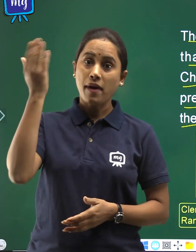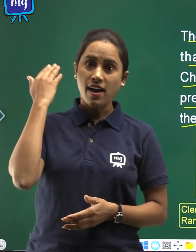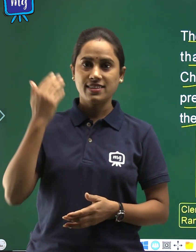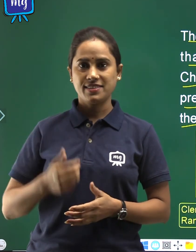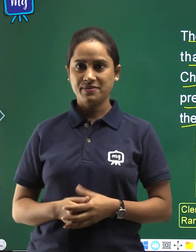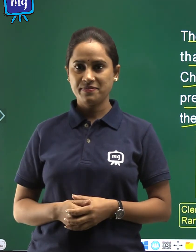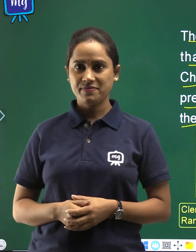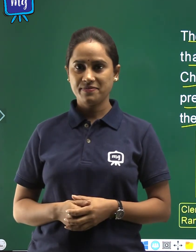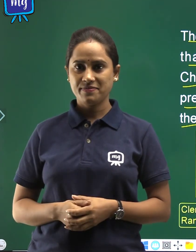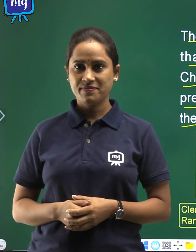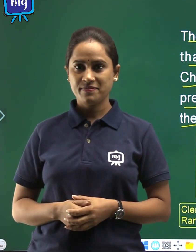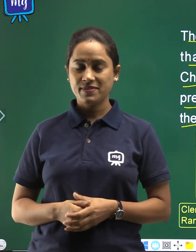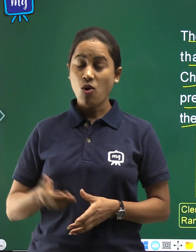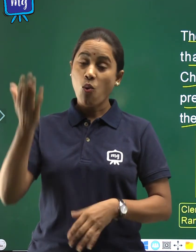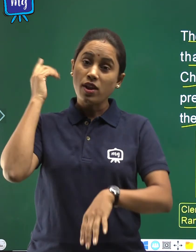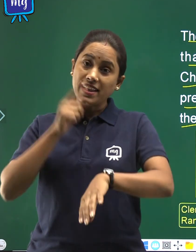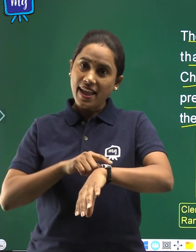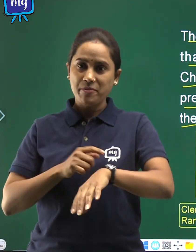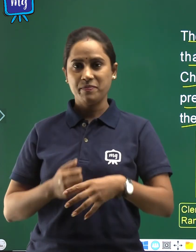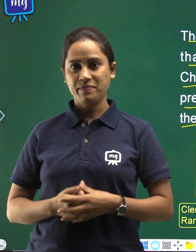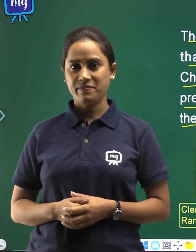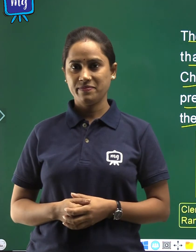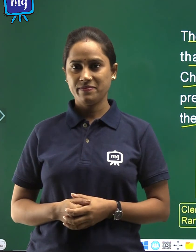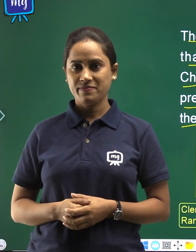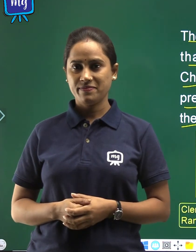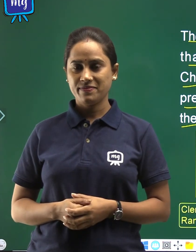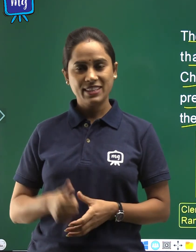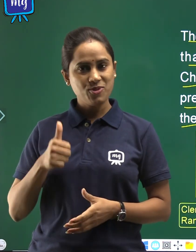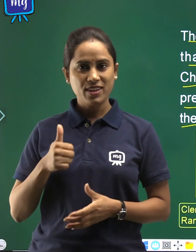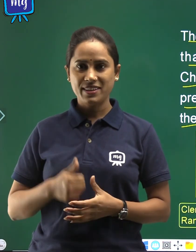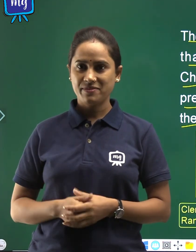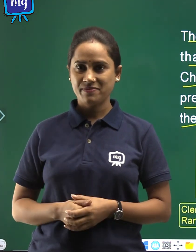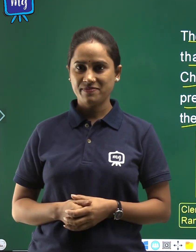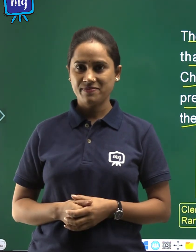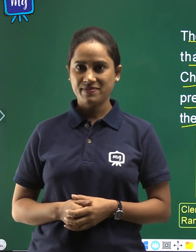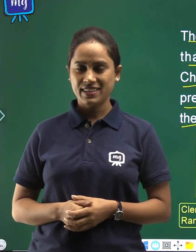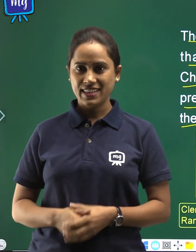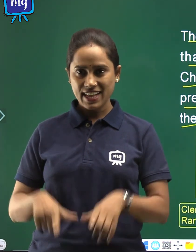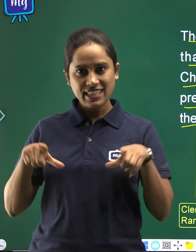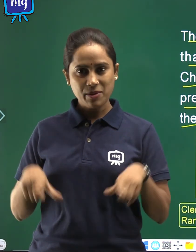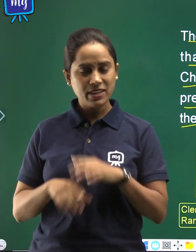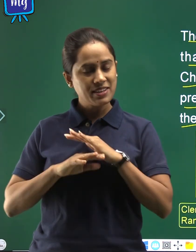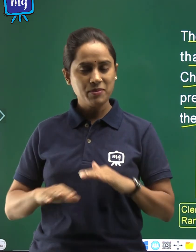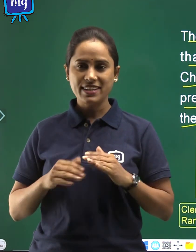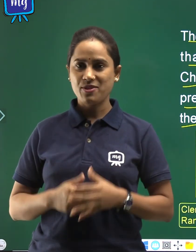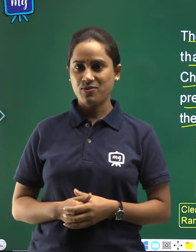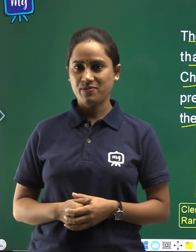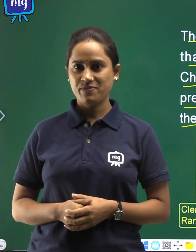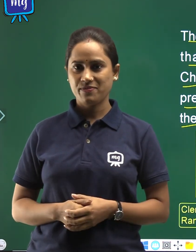old time. Okay. Summary is complete now.